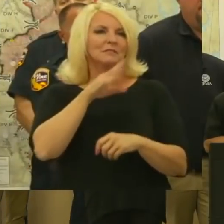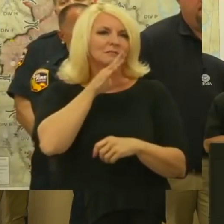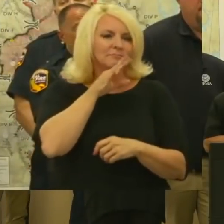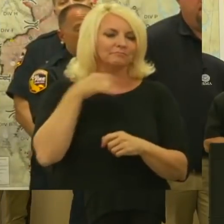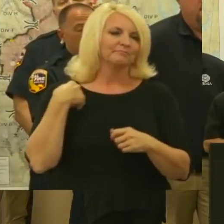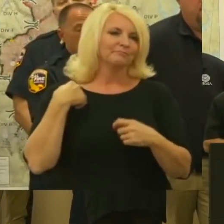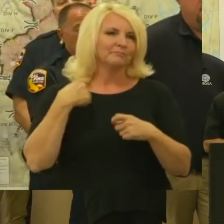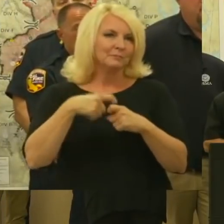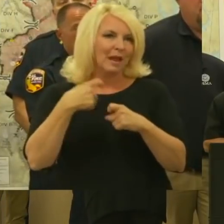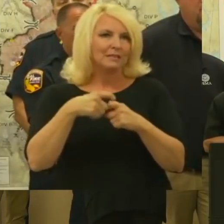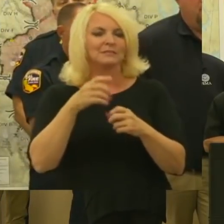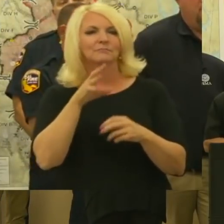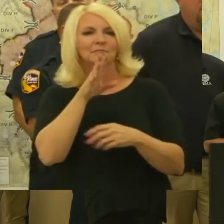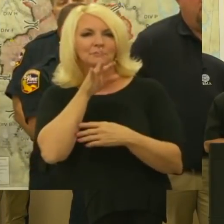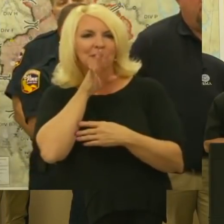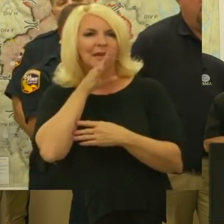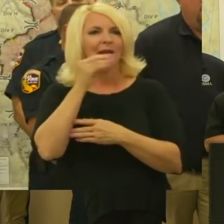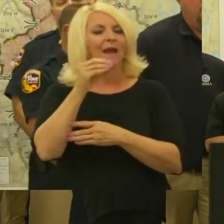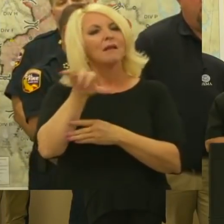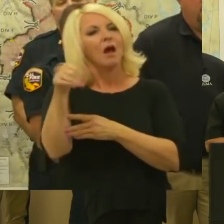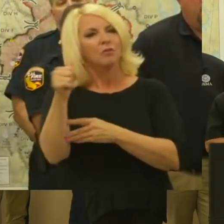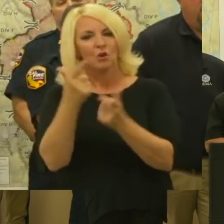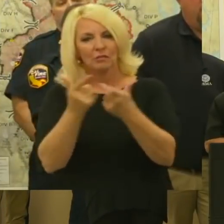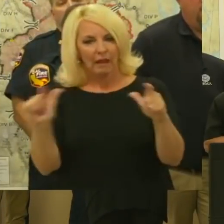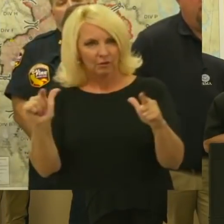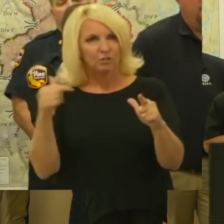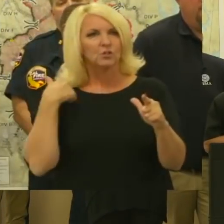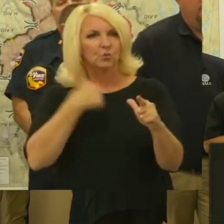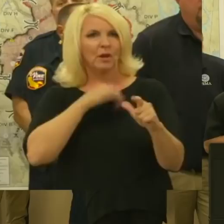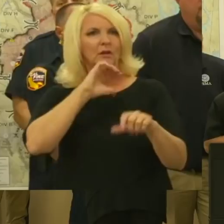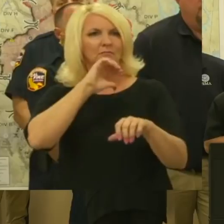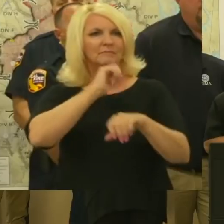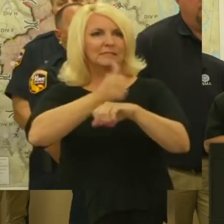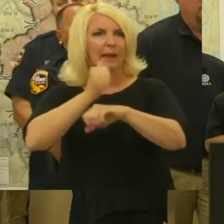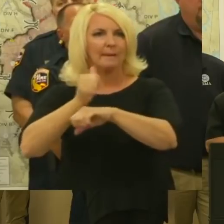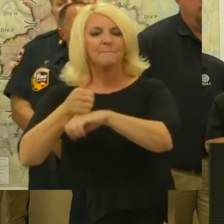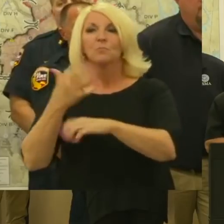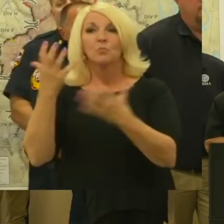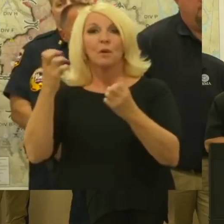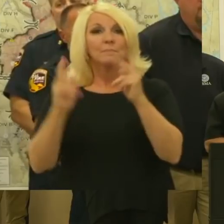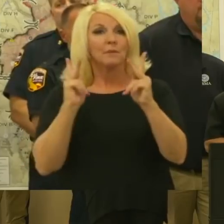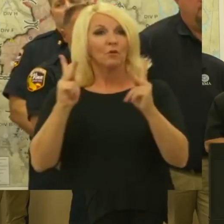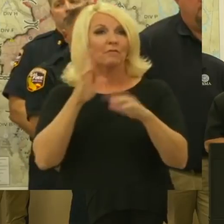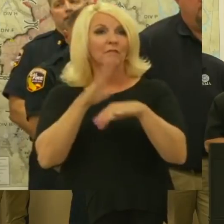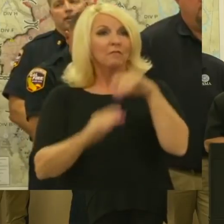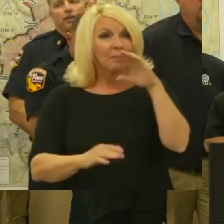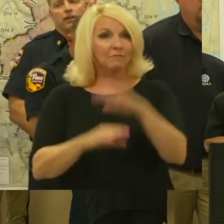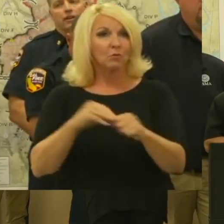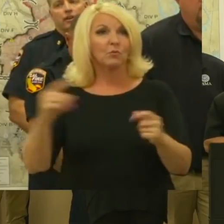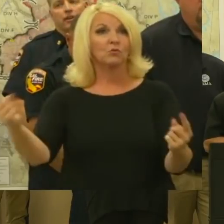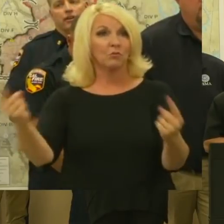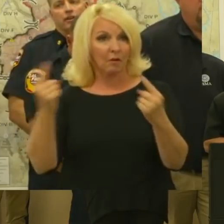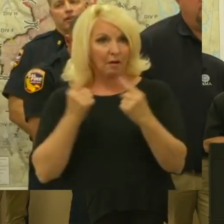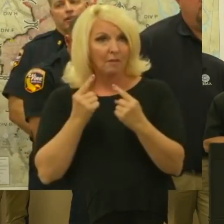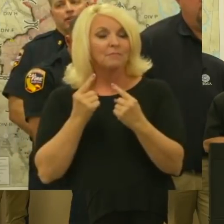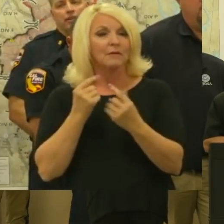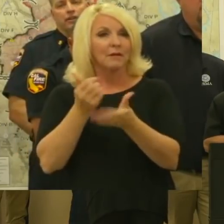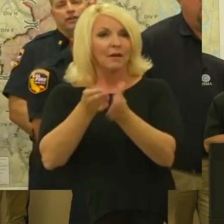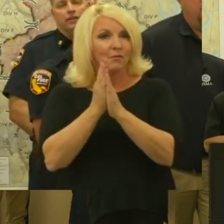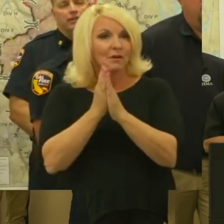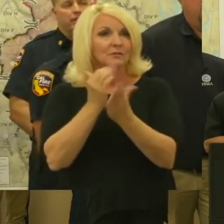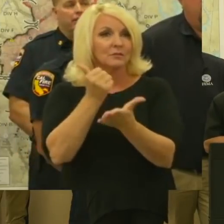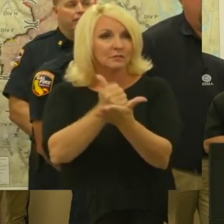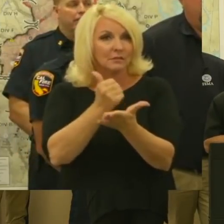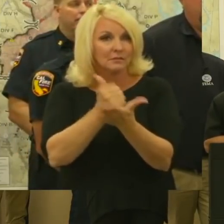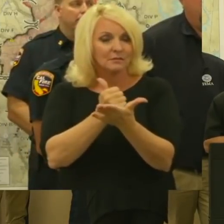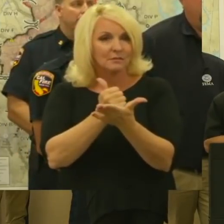speakers. We're putting materials in different languages to ensure we want people to feel comfortable enough to come in. And and and, you